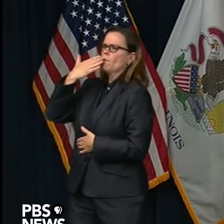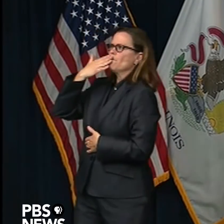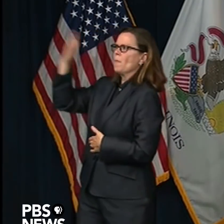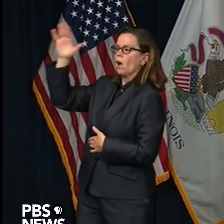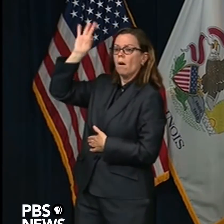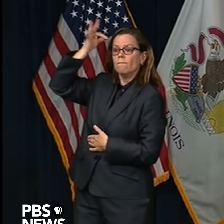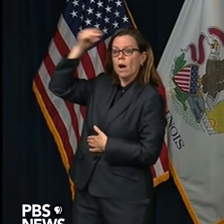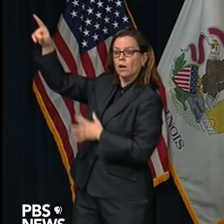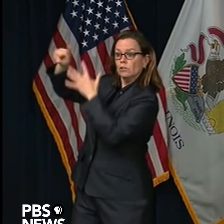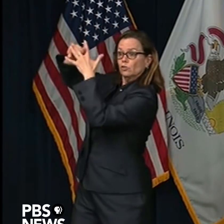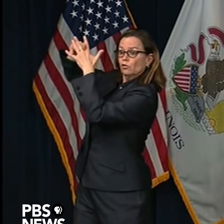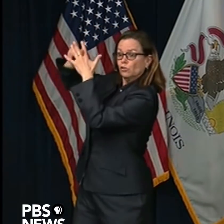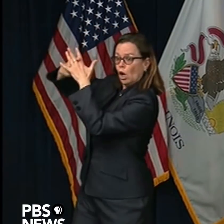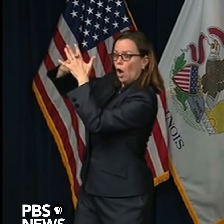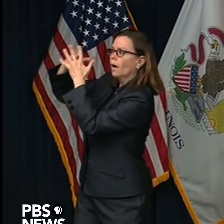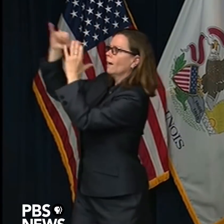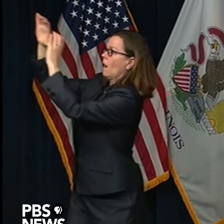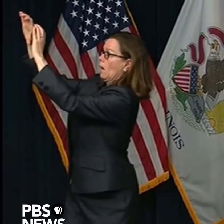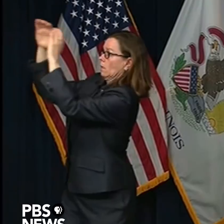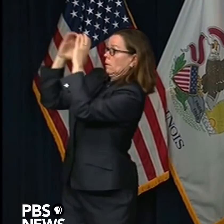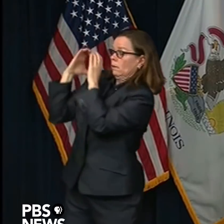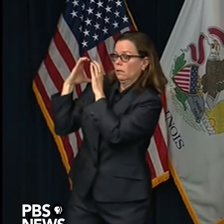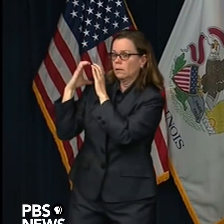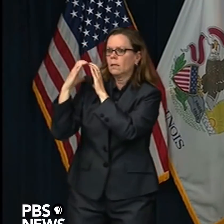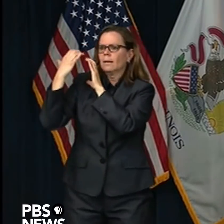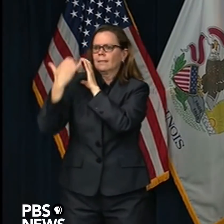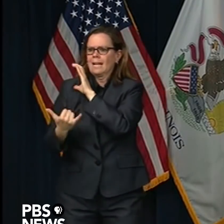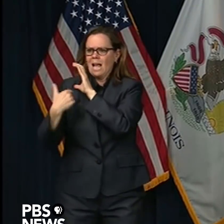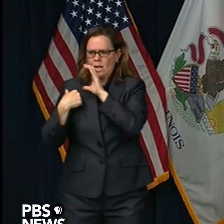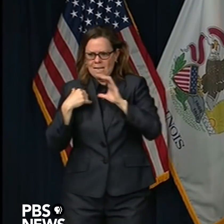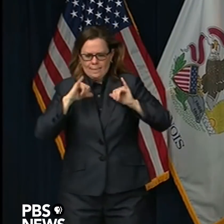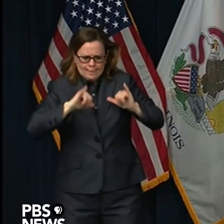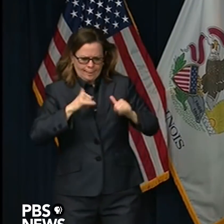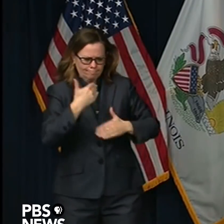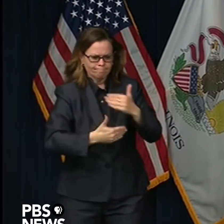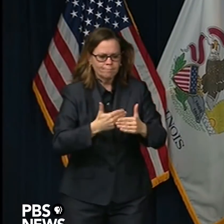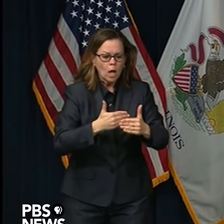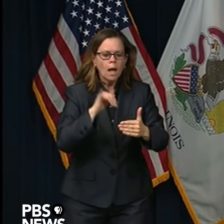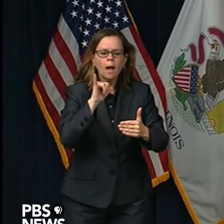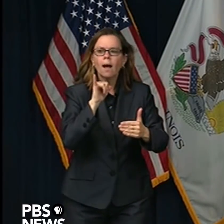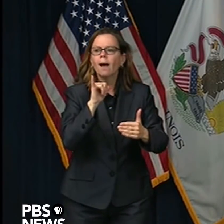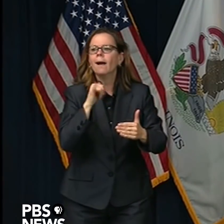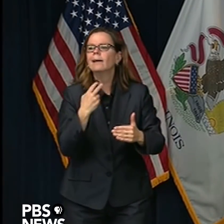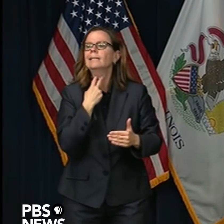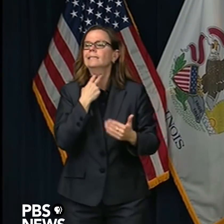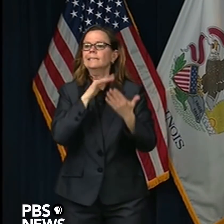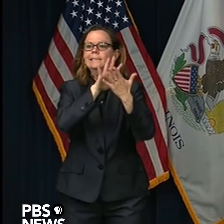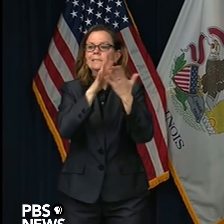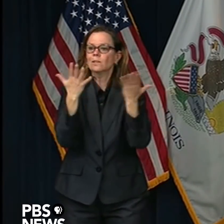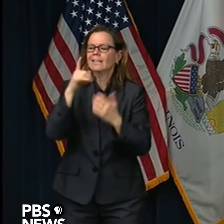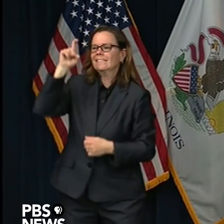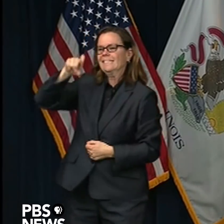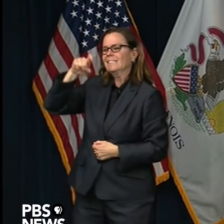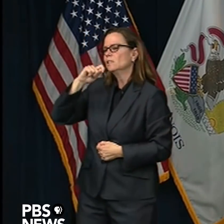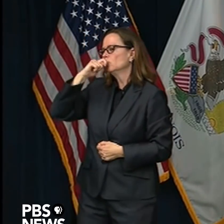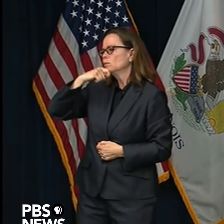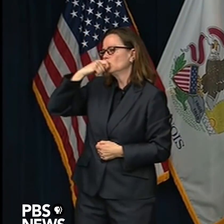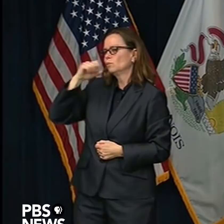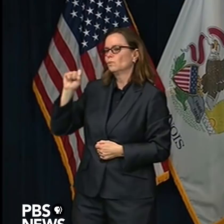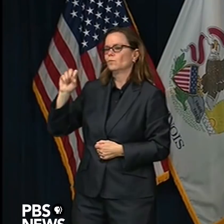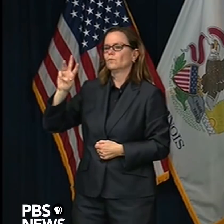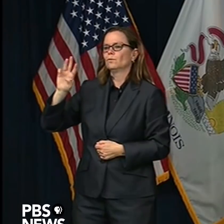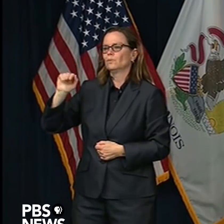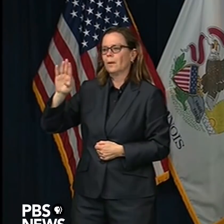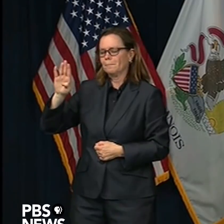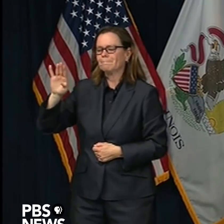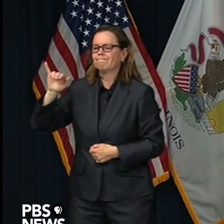difficult because we're not getting provided as many swabs as we would like to. This question is from Shia at Politico. Can you tell us,